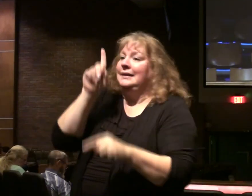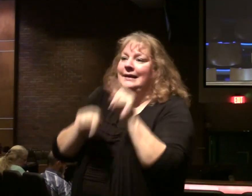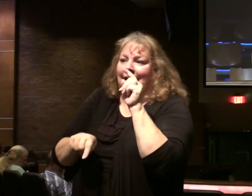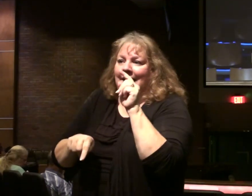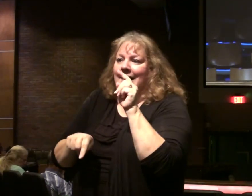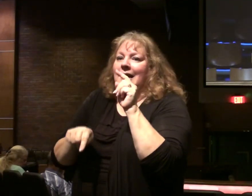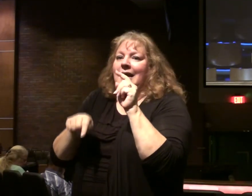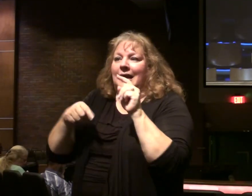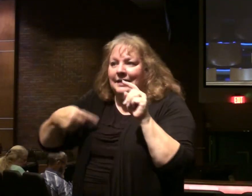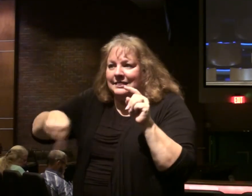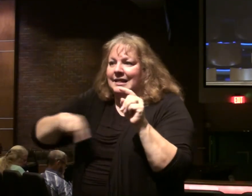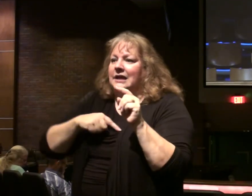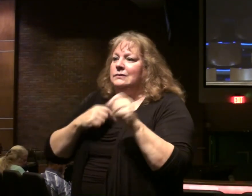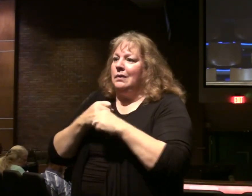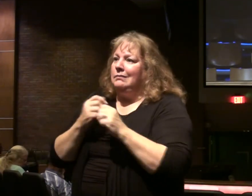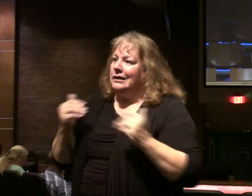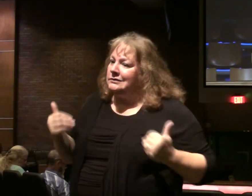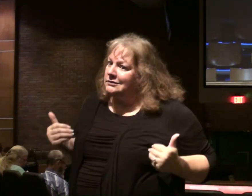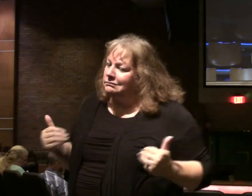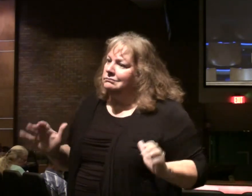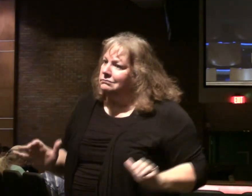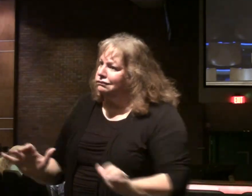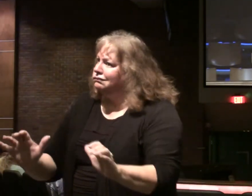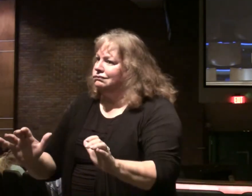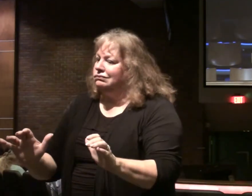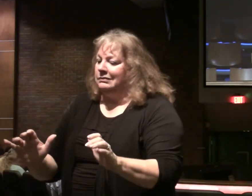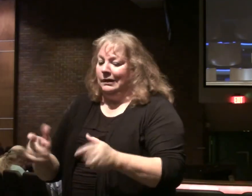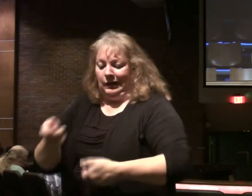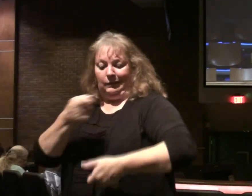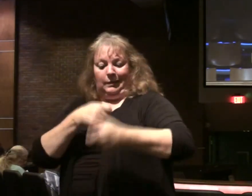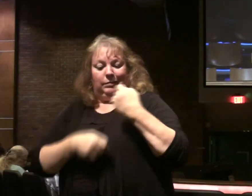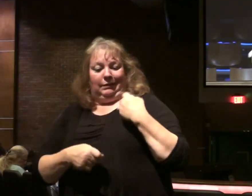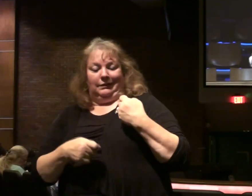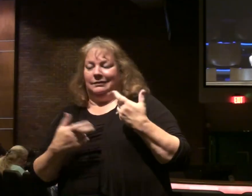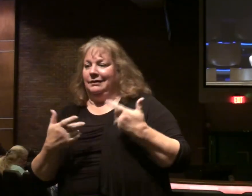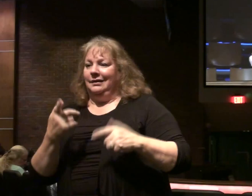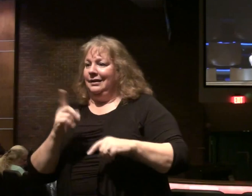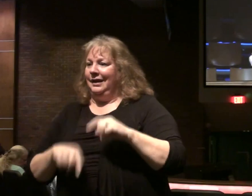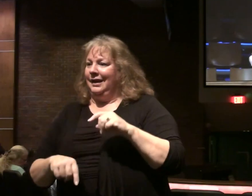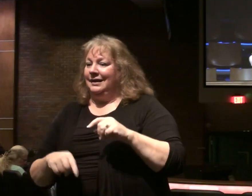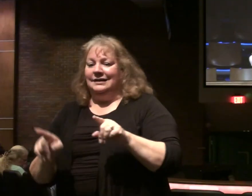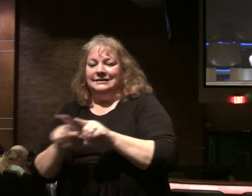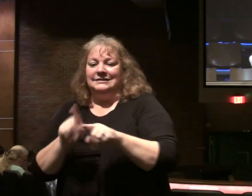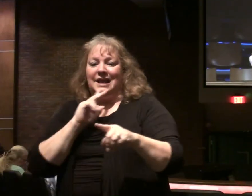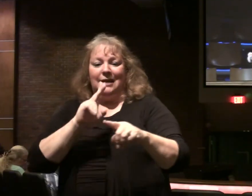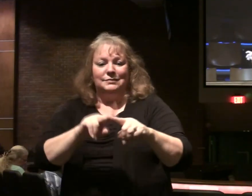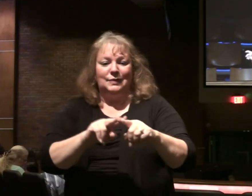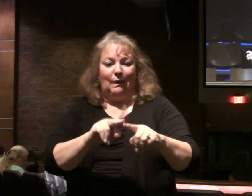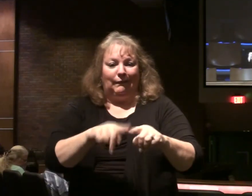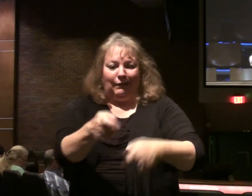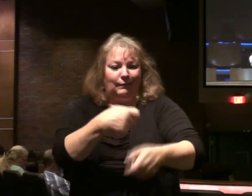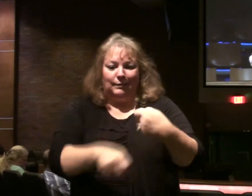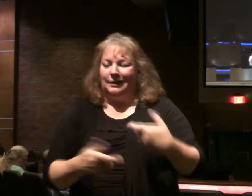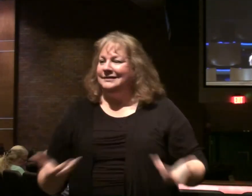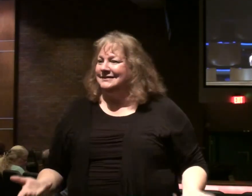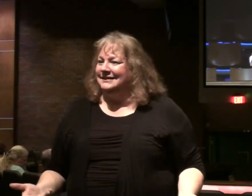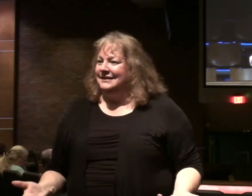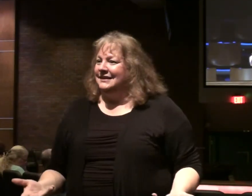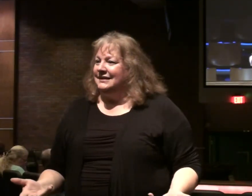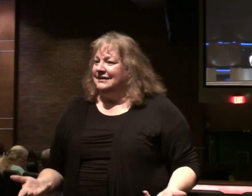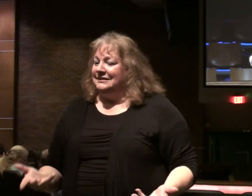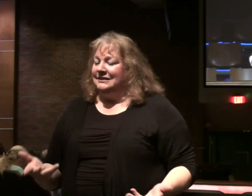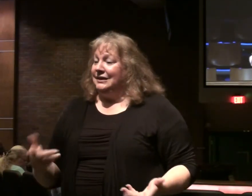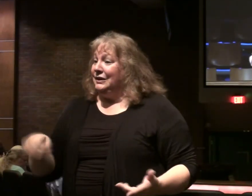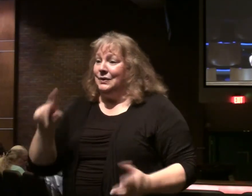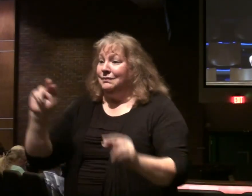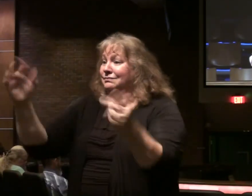drives the believer on. That can't be replaced like salt can be replaced in salt in the illustration. A person that's useless for